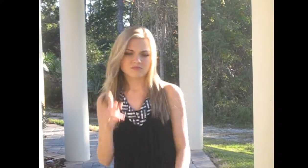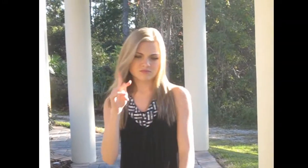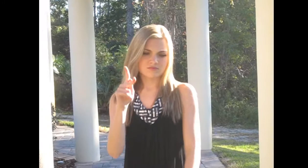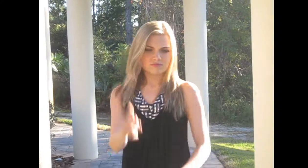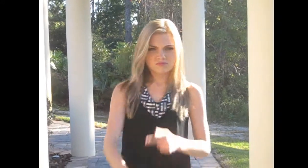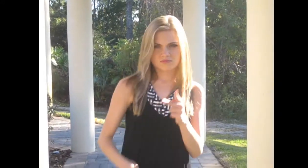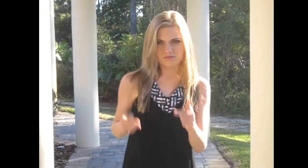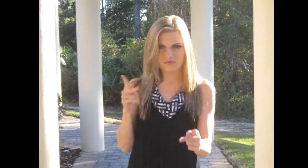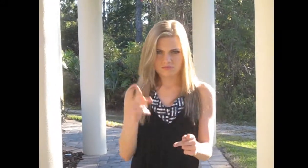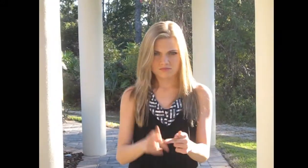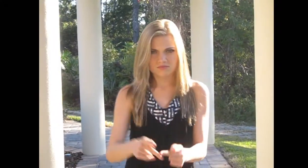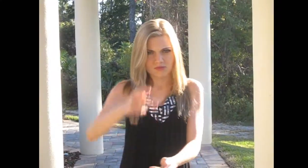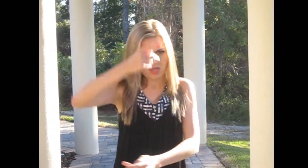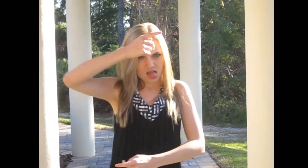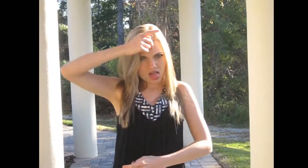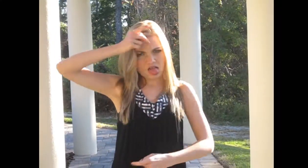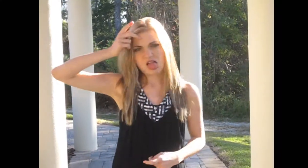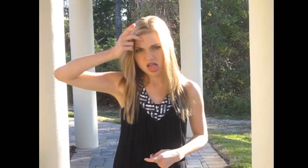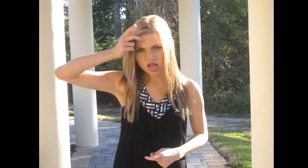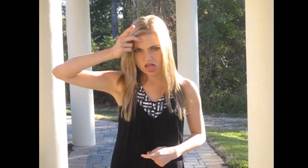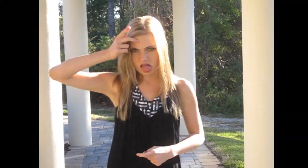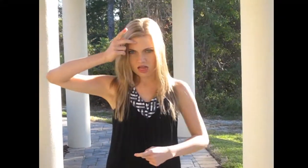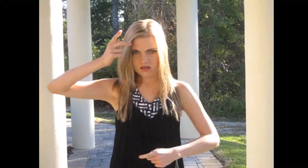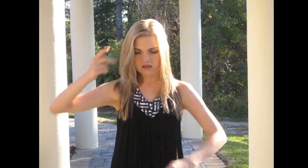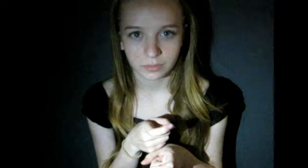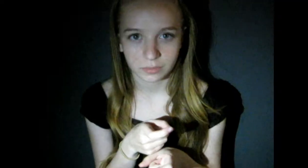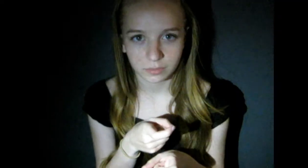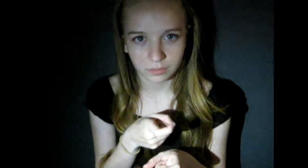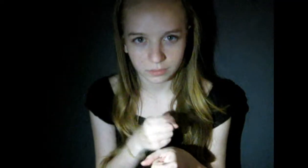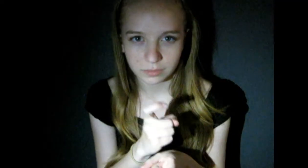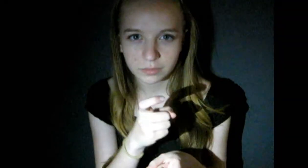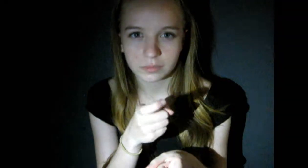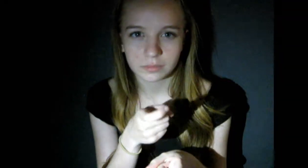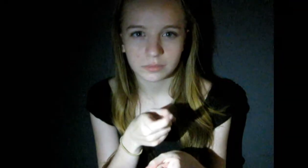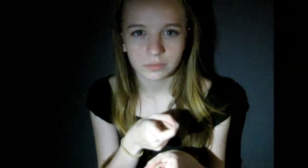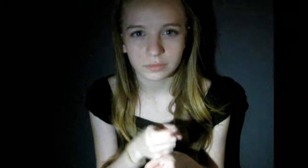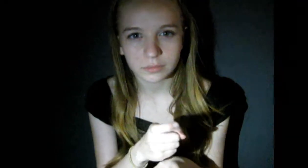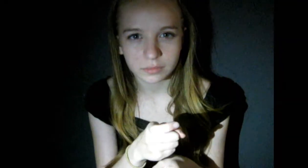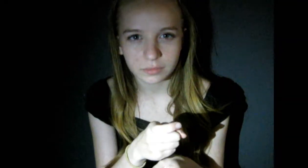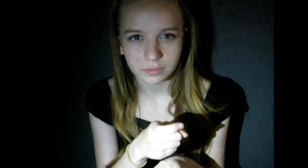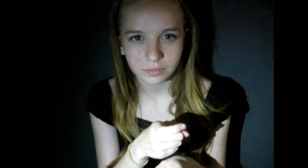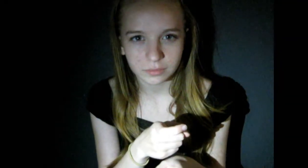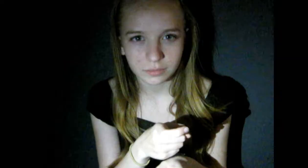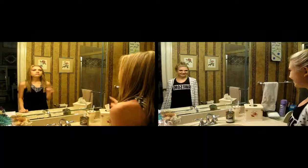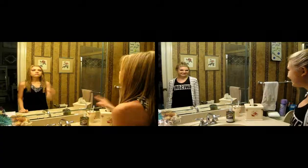a disease of a nation. It really hurts, pretty girl.